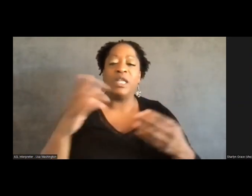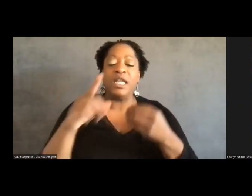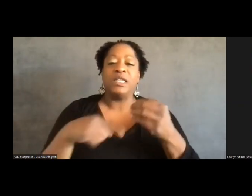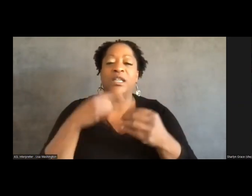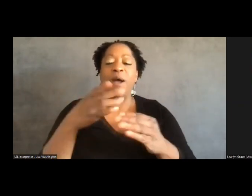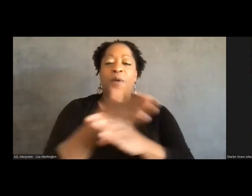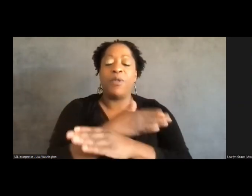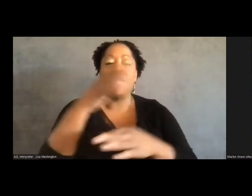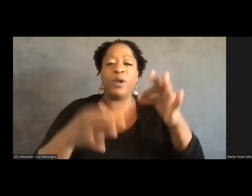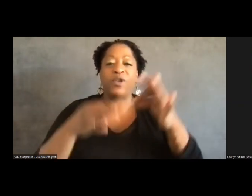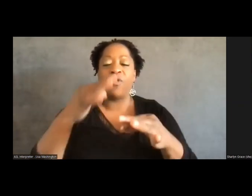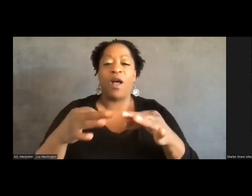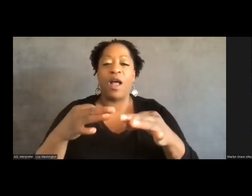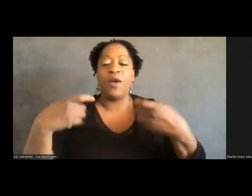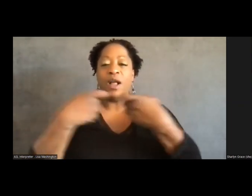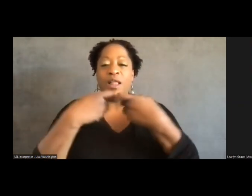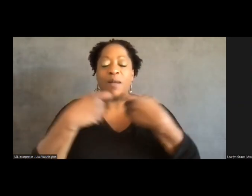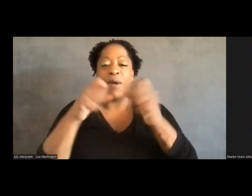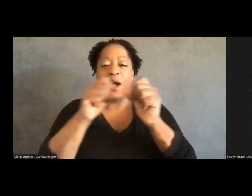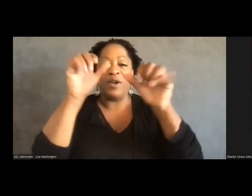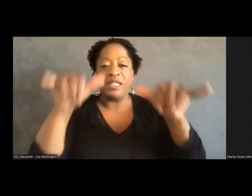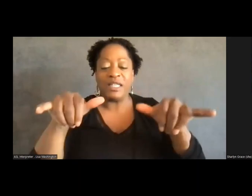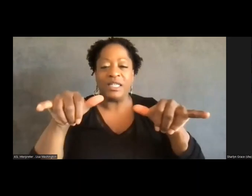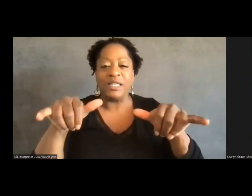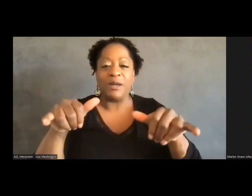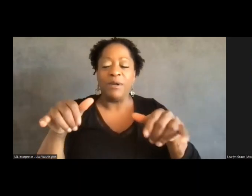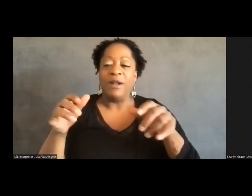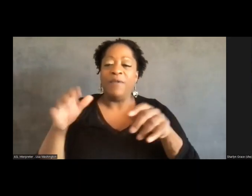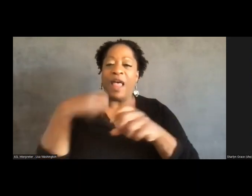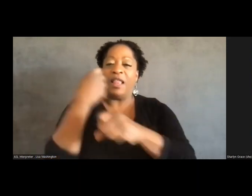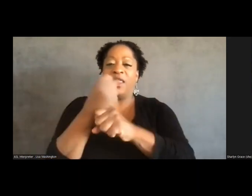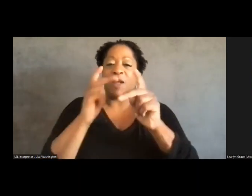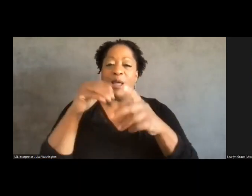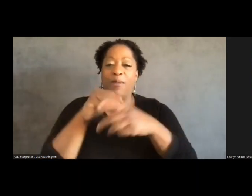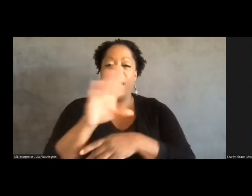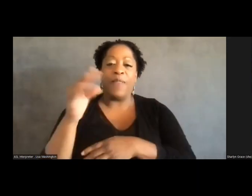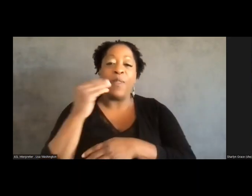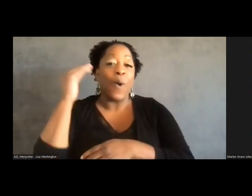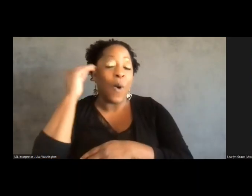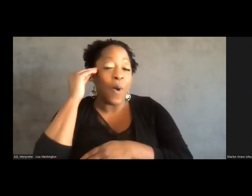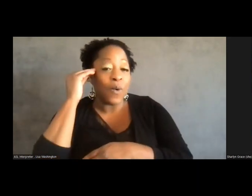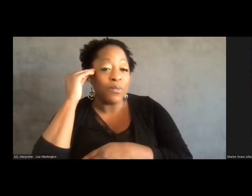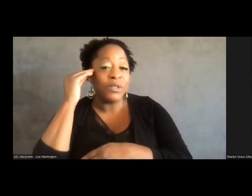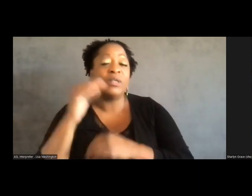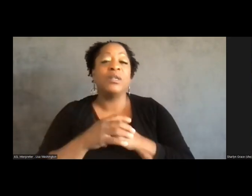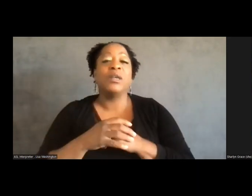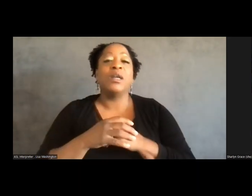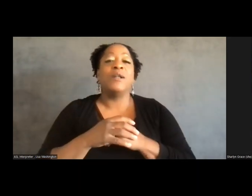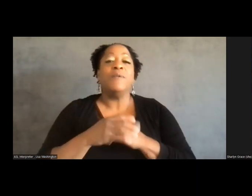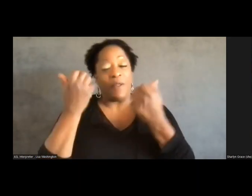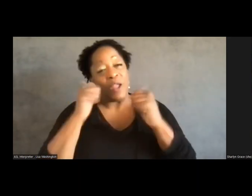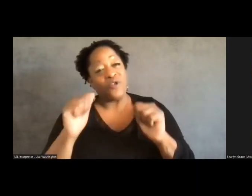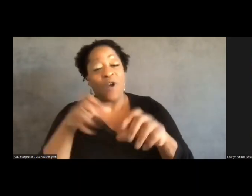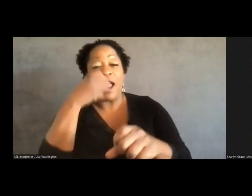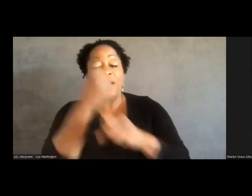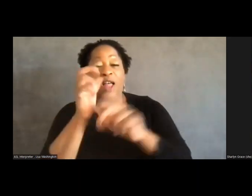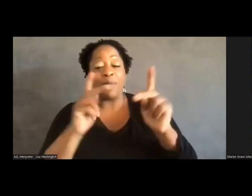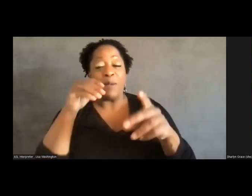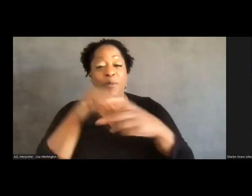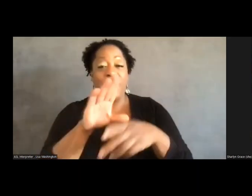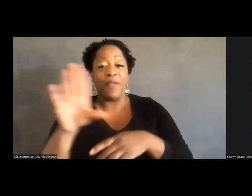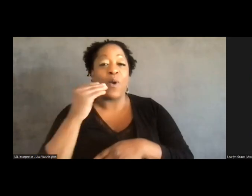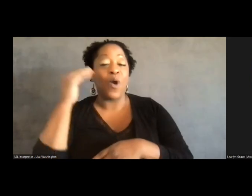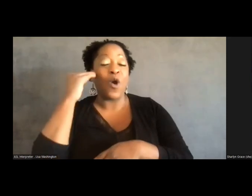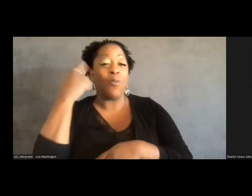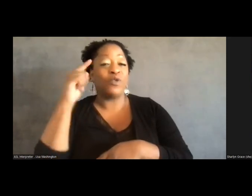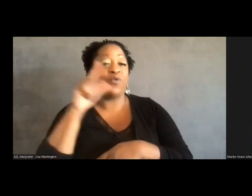system that locked people in their homes for, and does still try to lock people in their homes for 24 hours.